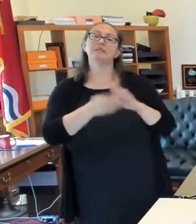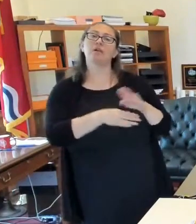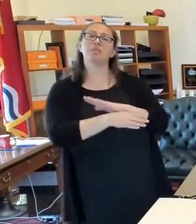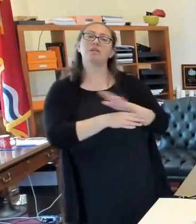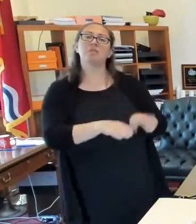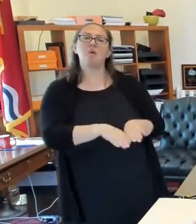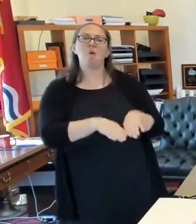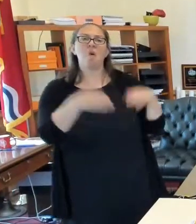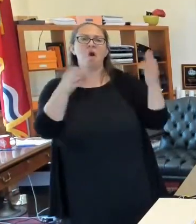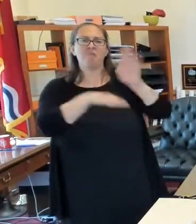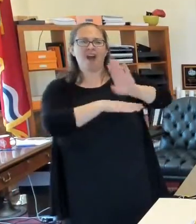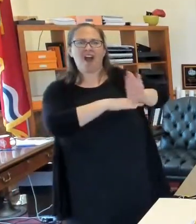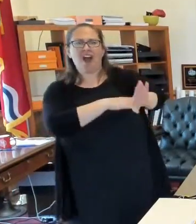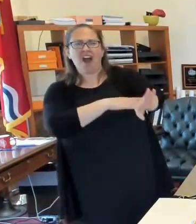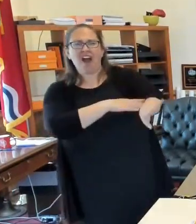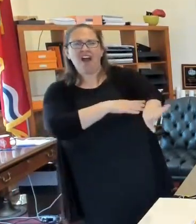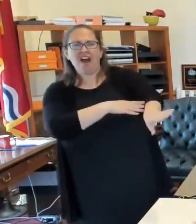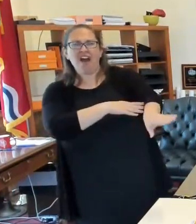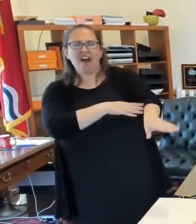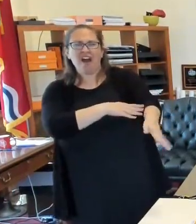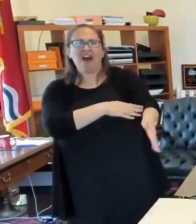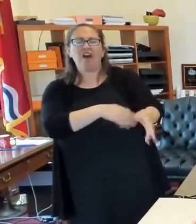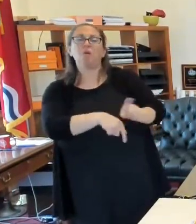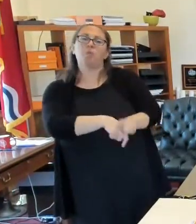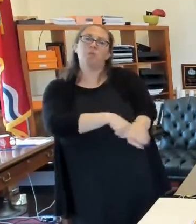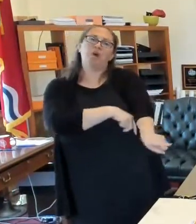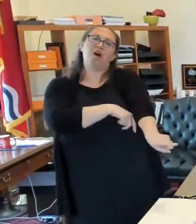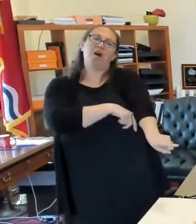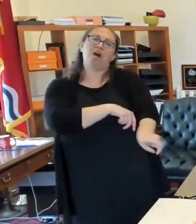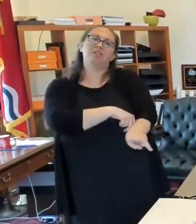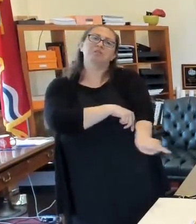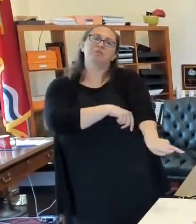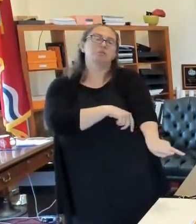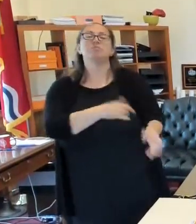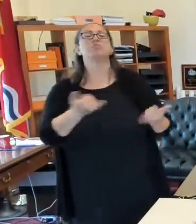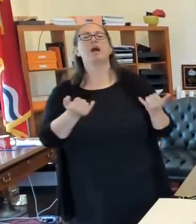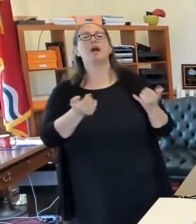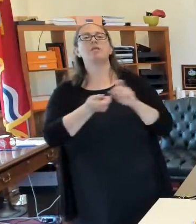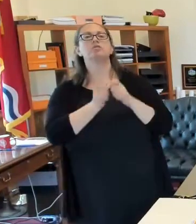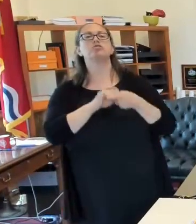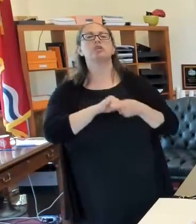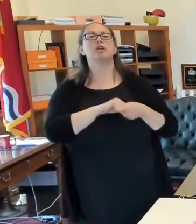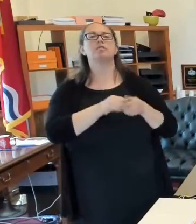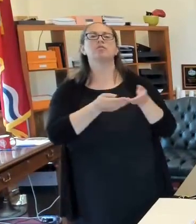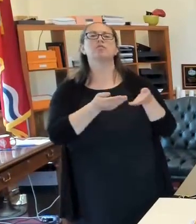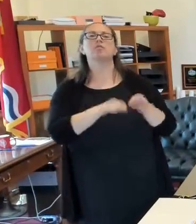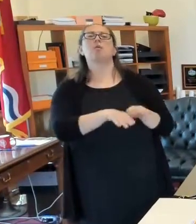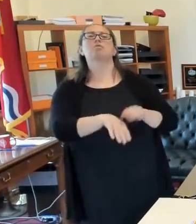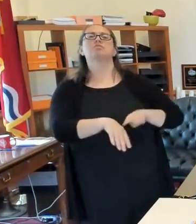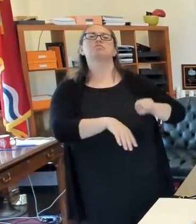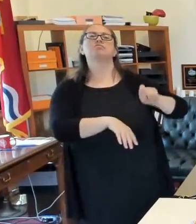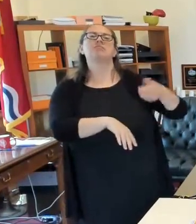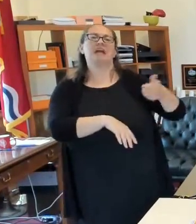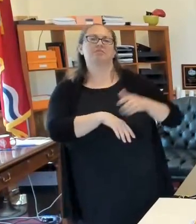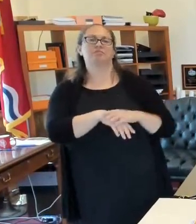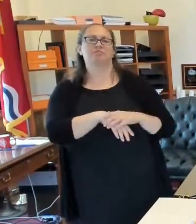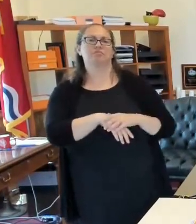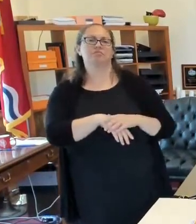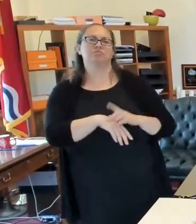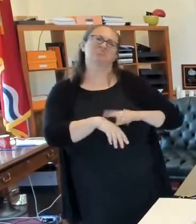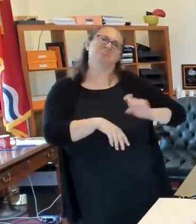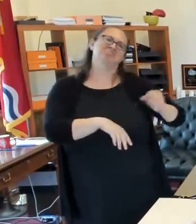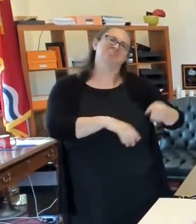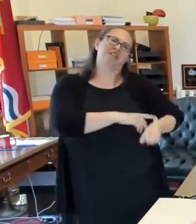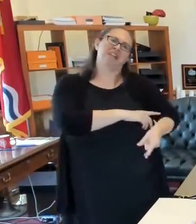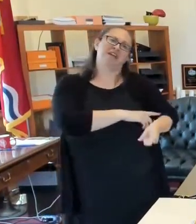one, two o'clock in the morning, but they're closing at 10 or 11 now because they know that the later it